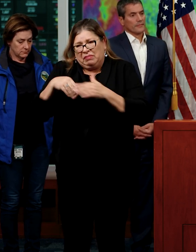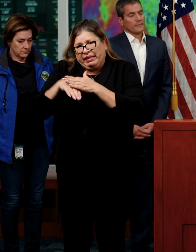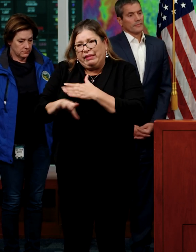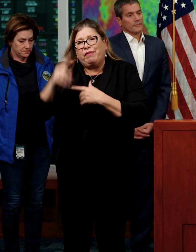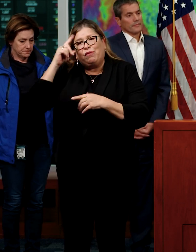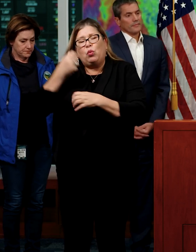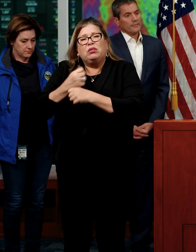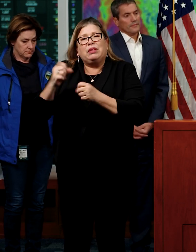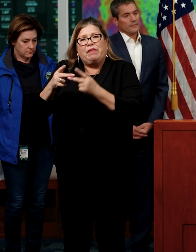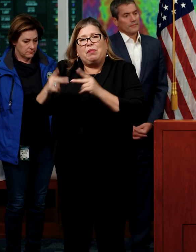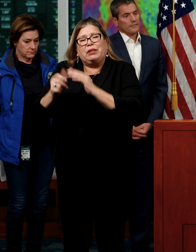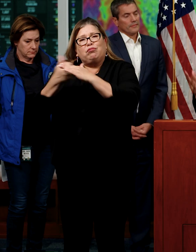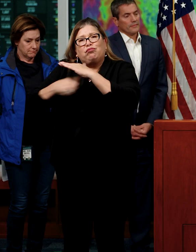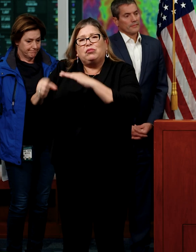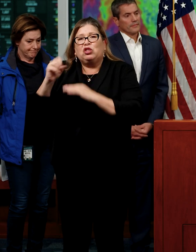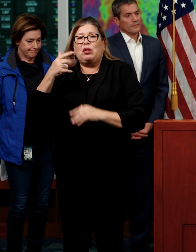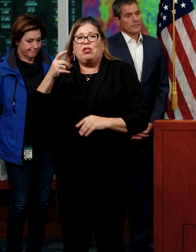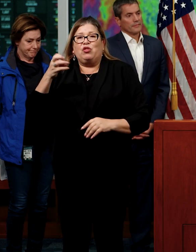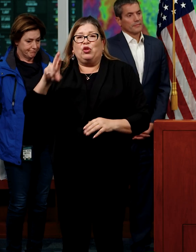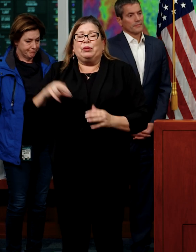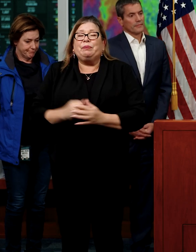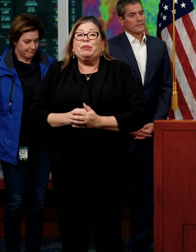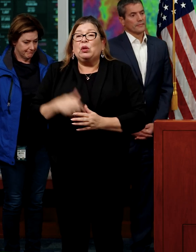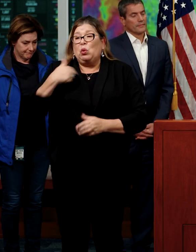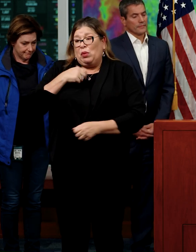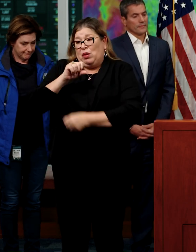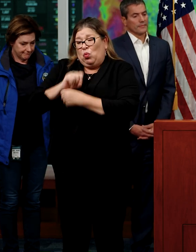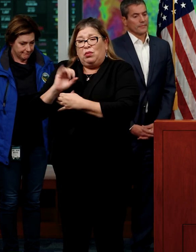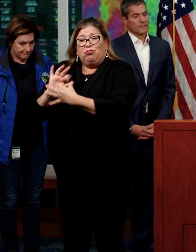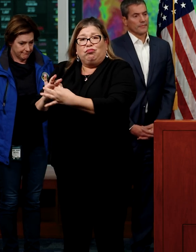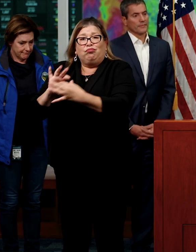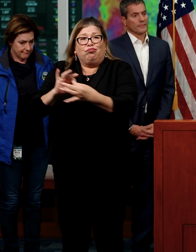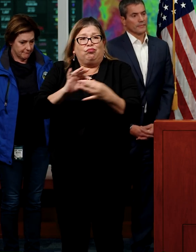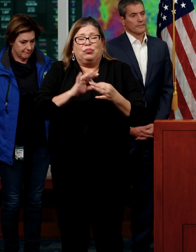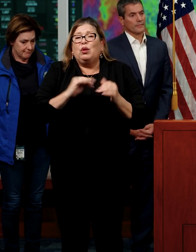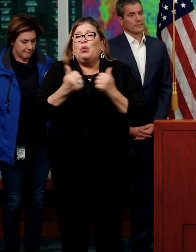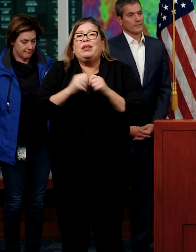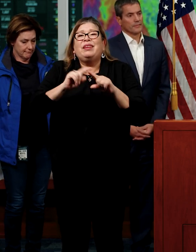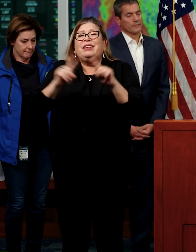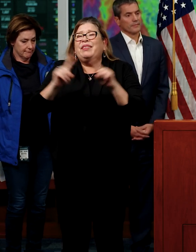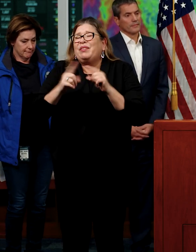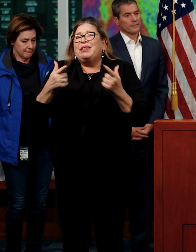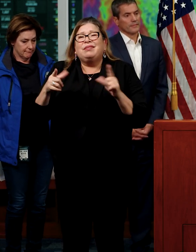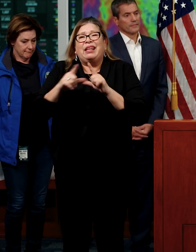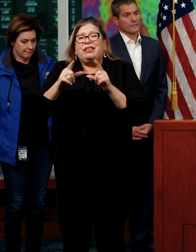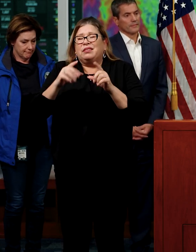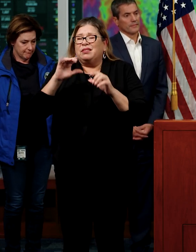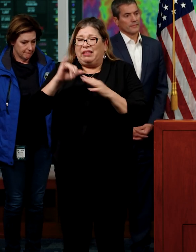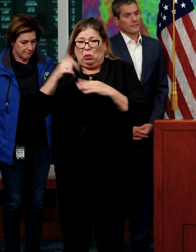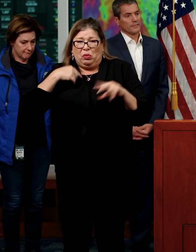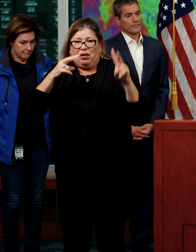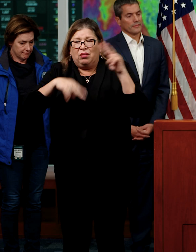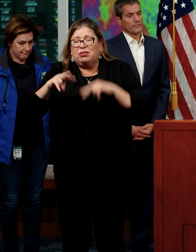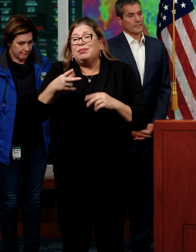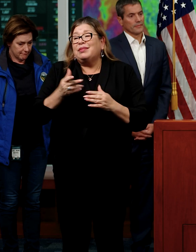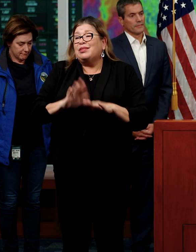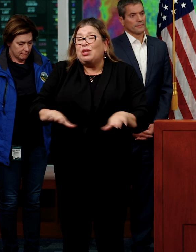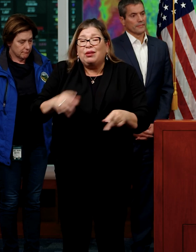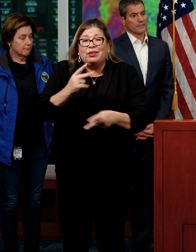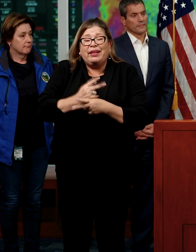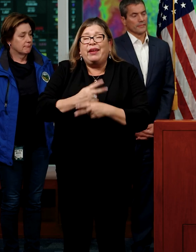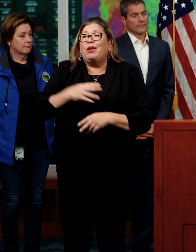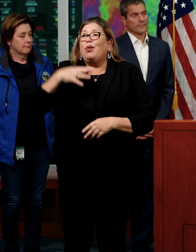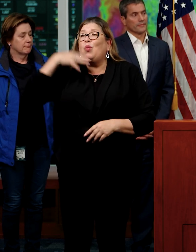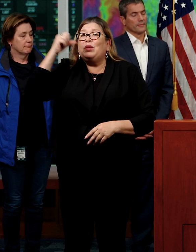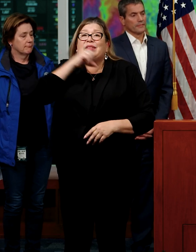is also engaging with the operators of the facilities that we license, including child care programs, children's residential programs, and adult and senior care settings,